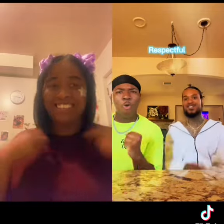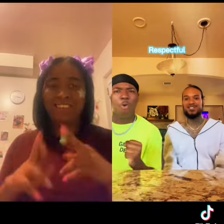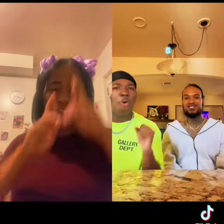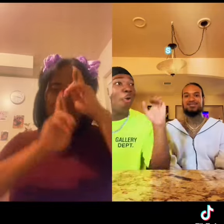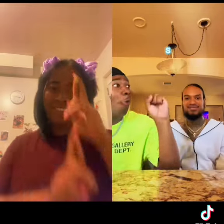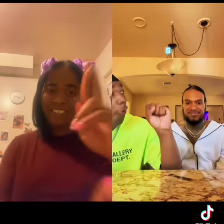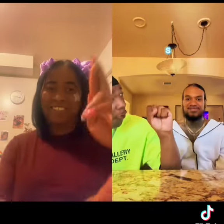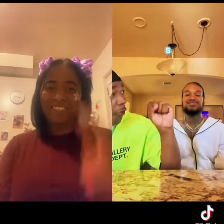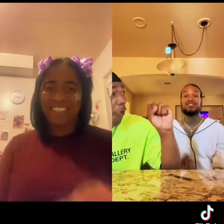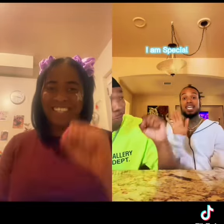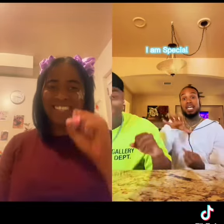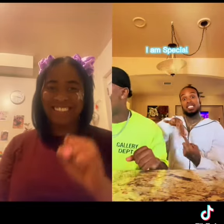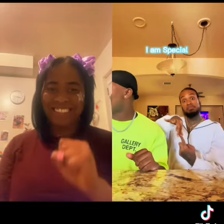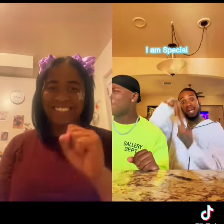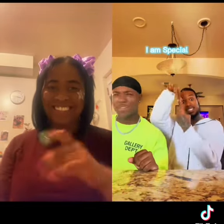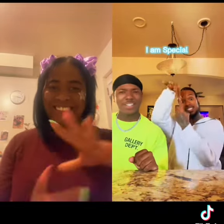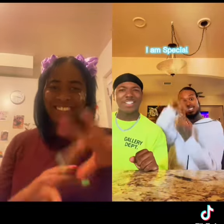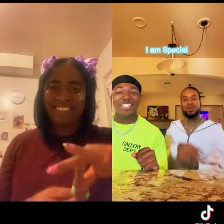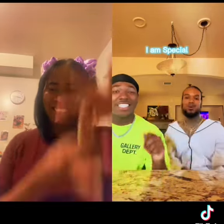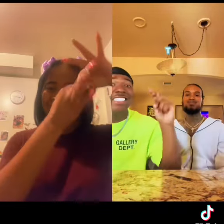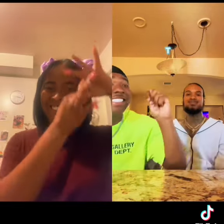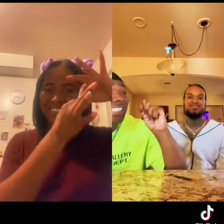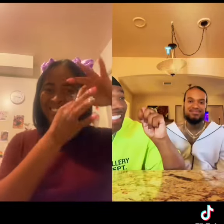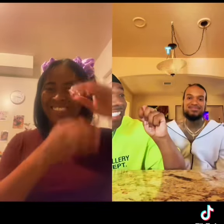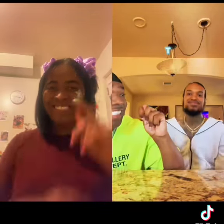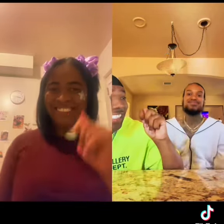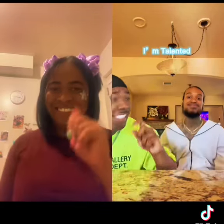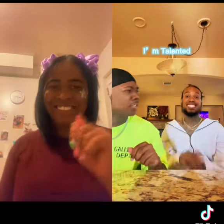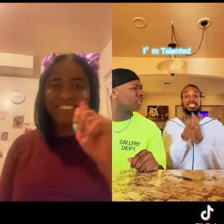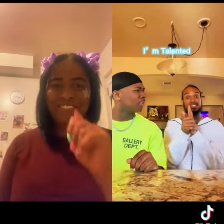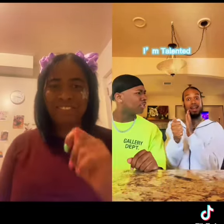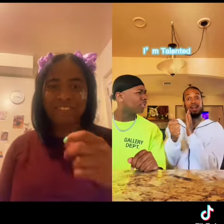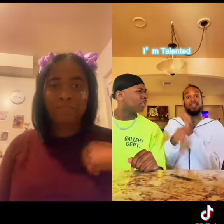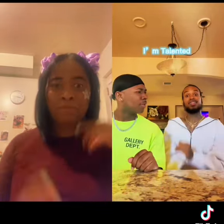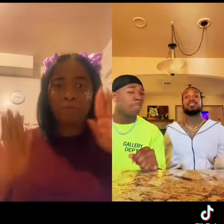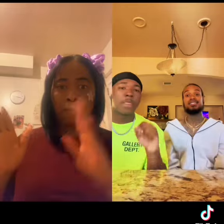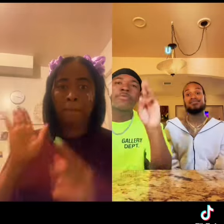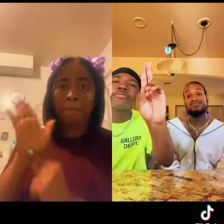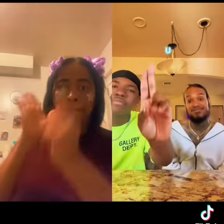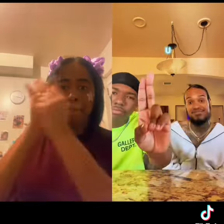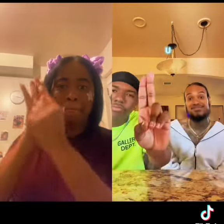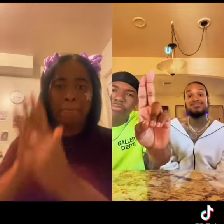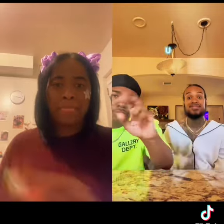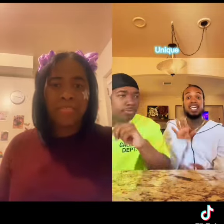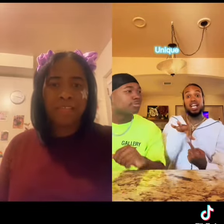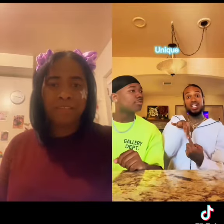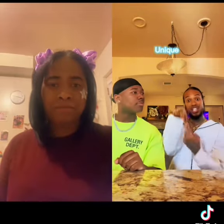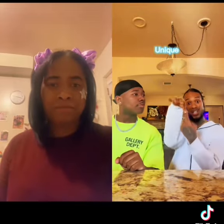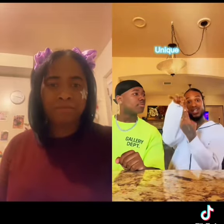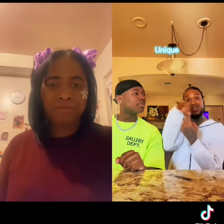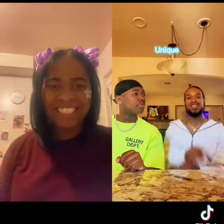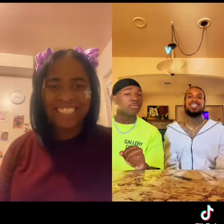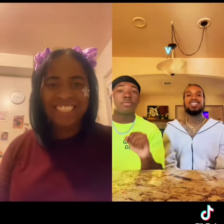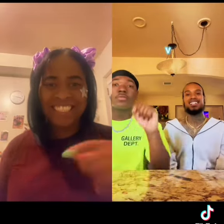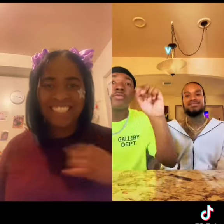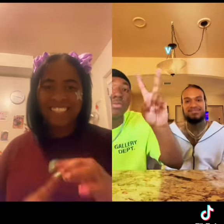S. I am special T. I'm talented U. I'm so unique V.